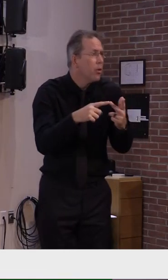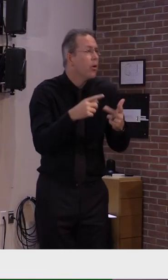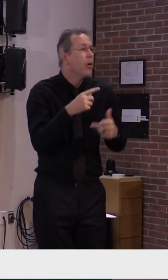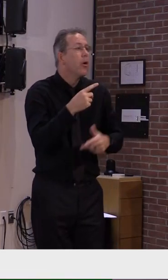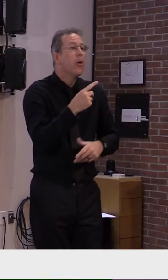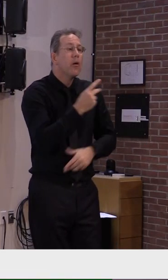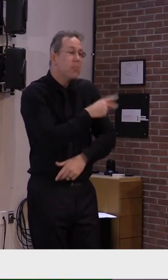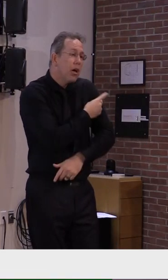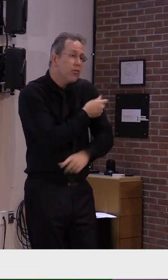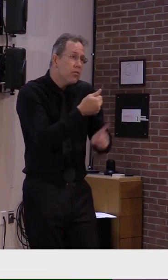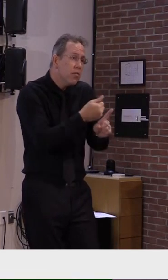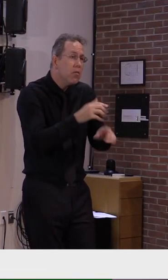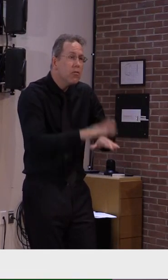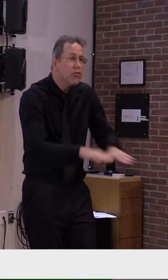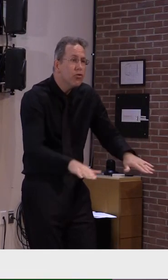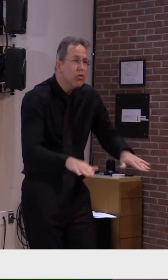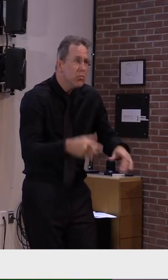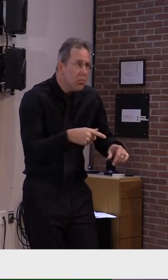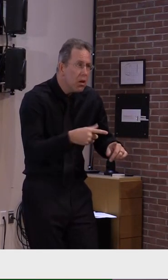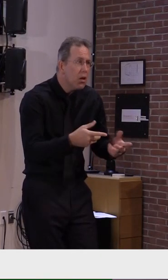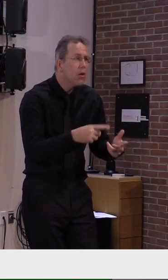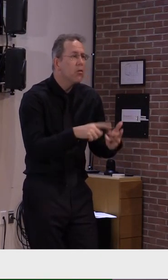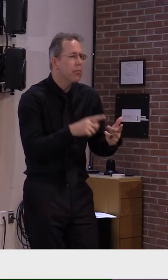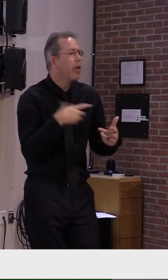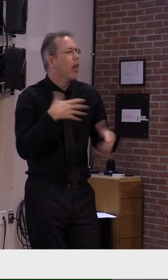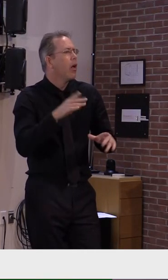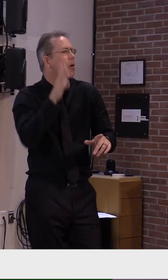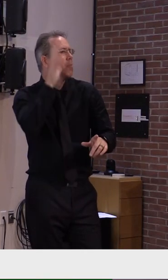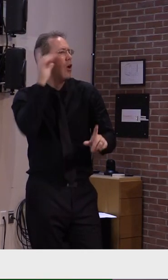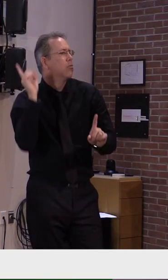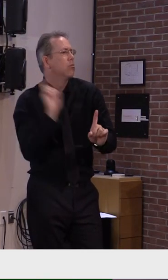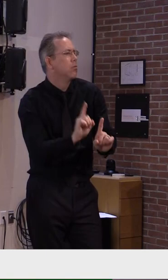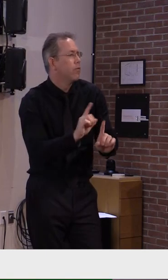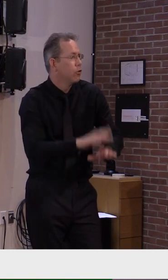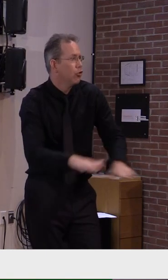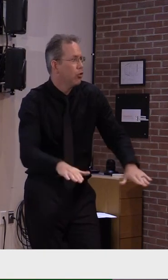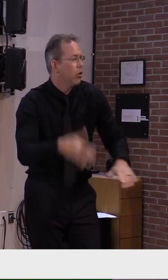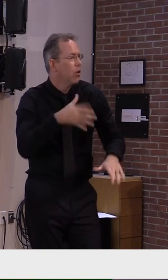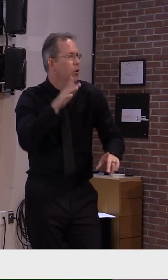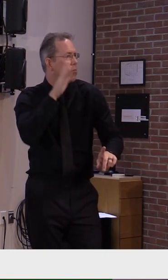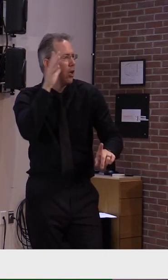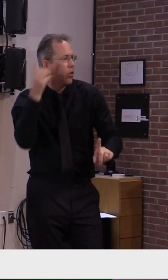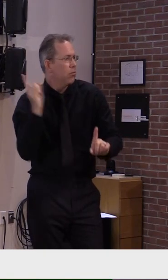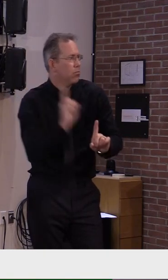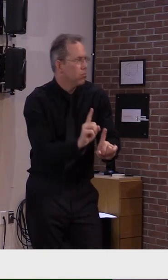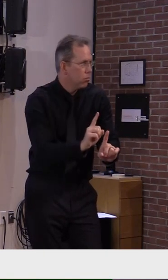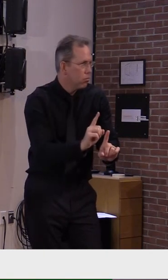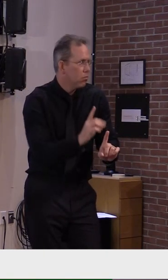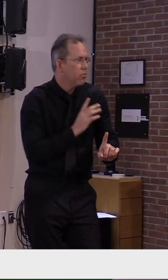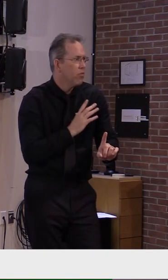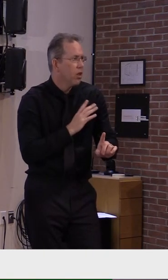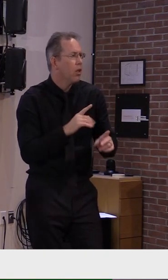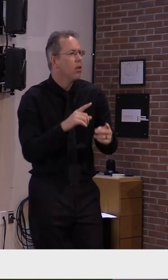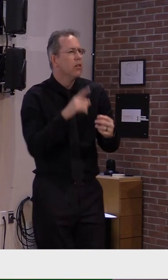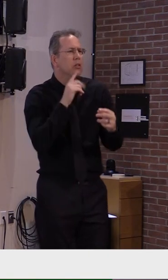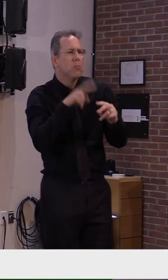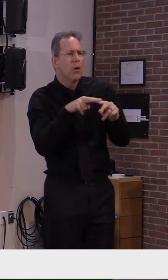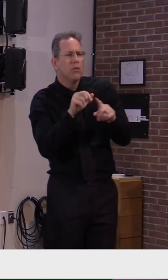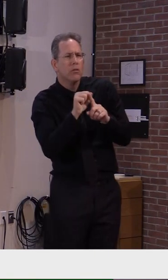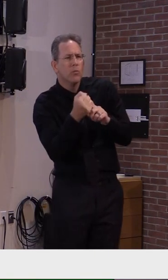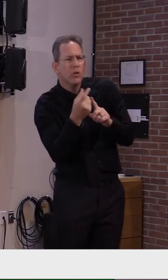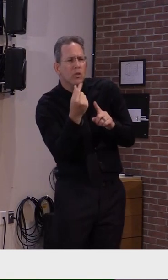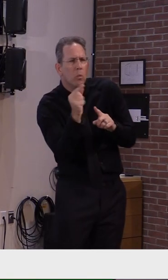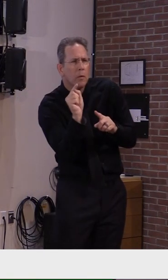patients. One consistent support is strongly recommended. But when necessary, a second support can be